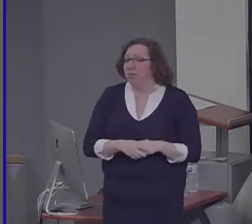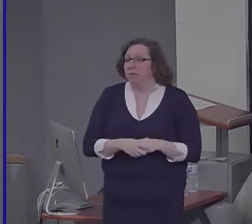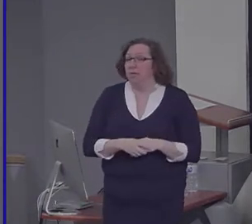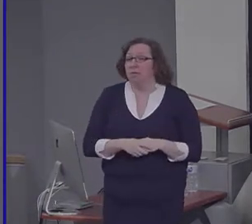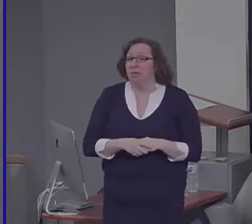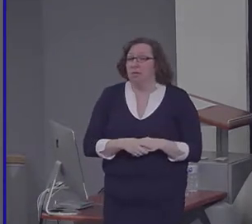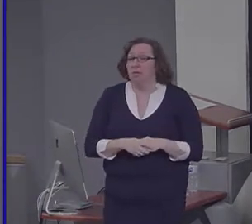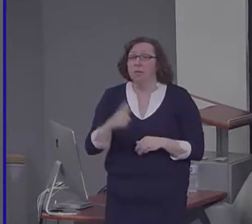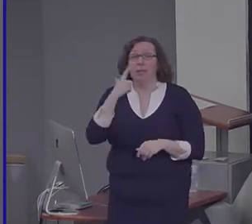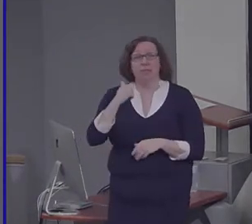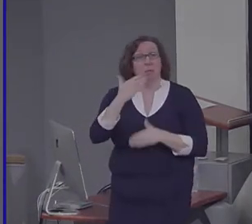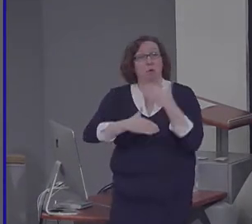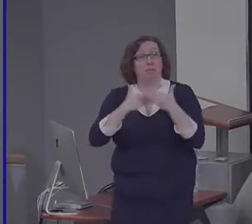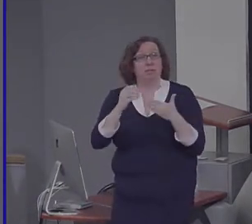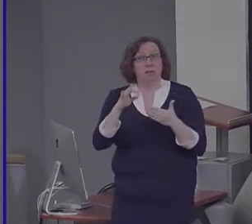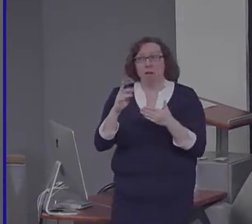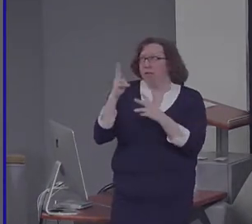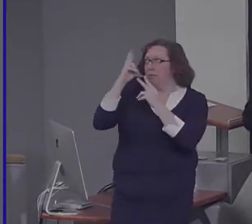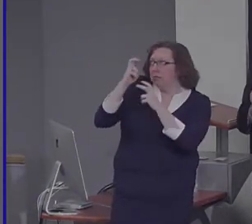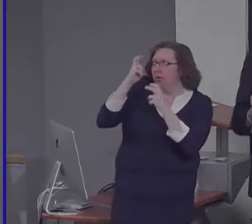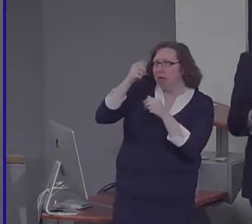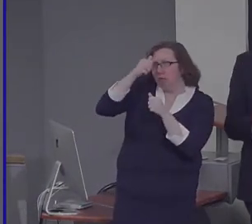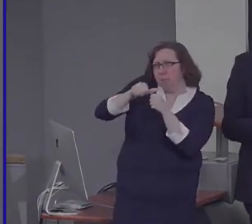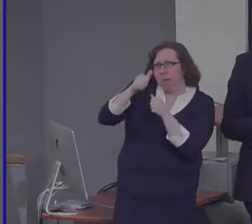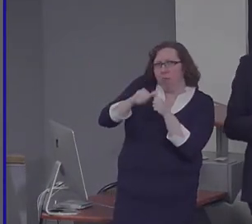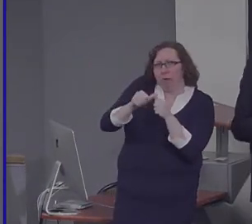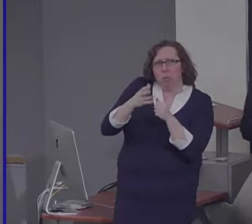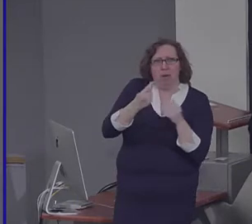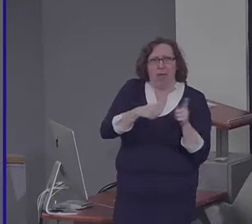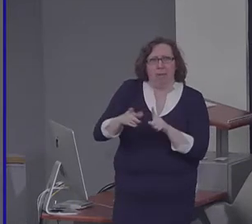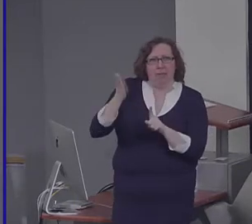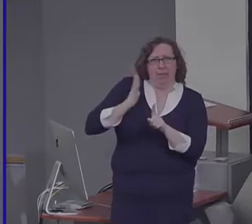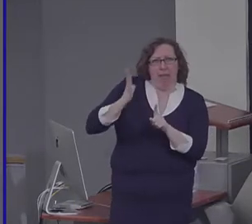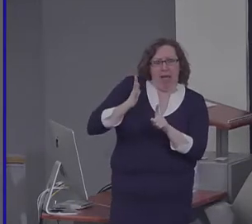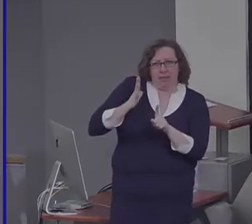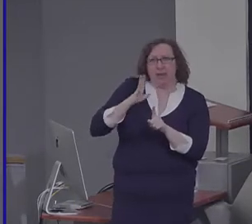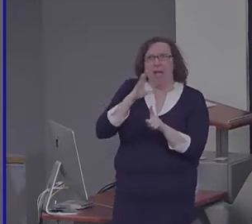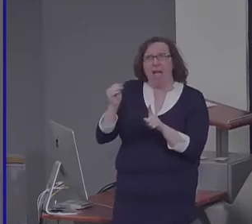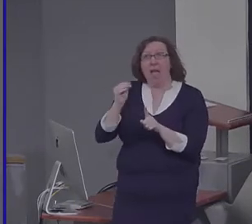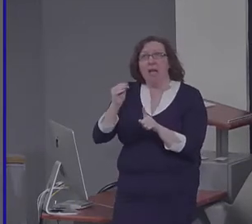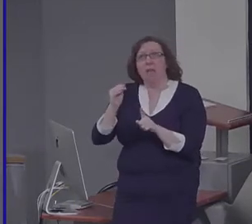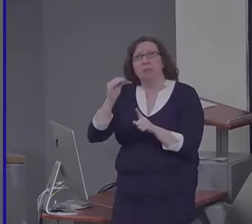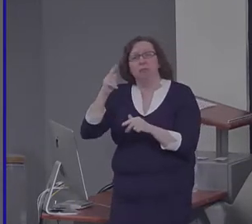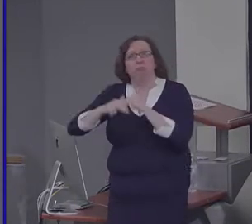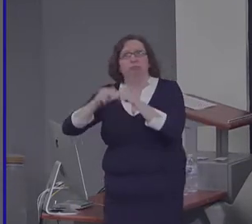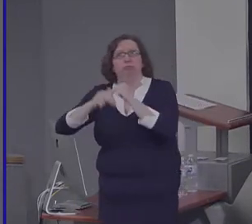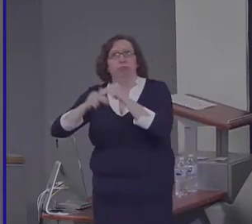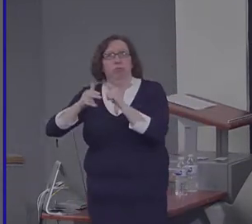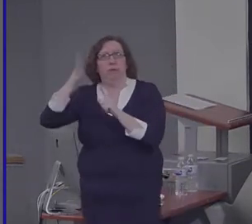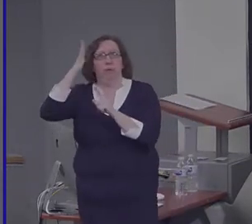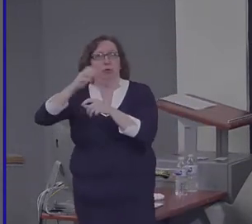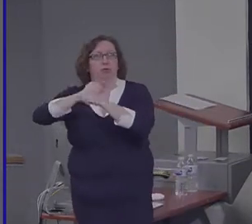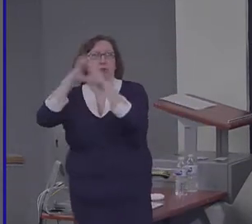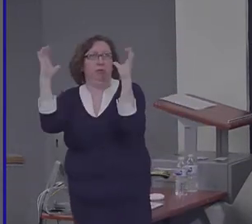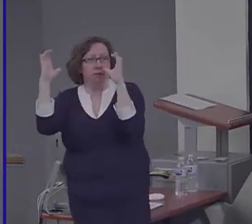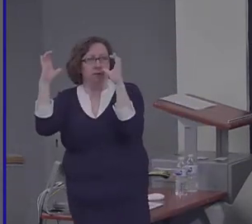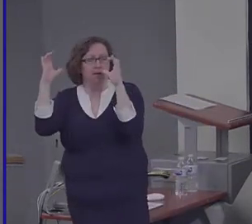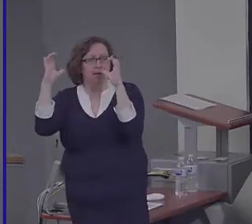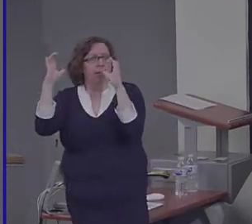processes that are targeted by the episodic specificity induction, there's evidence out there to suggest